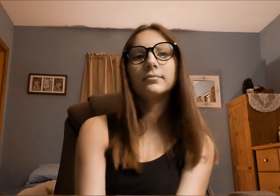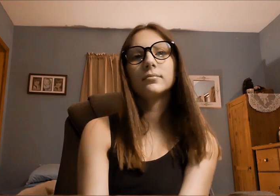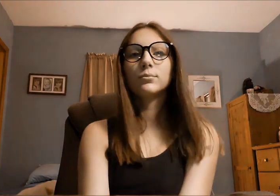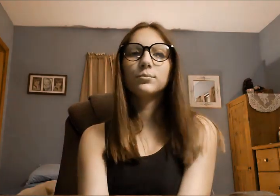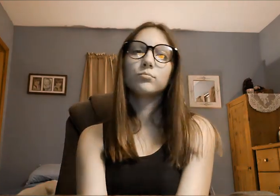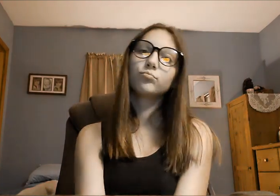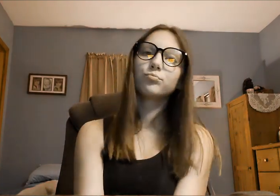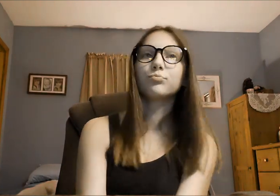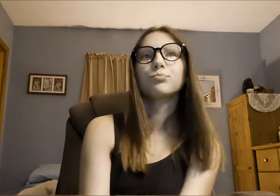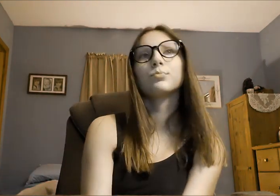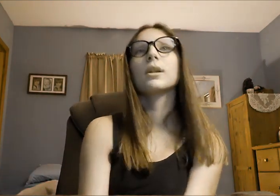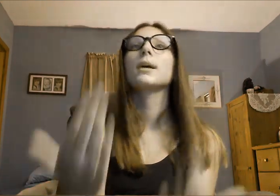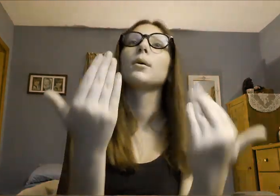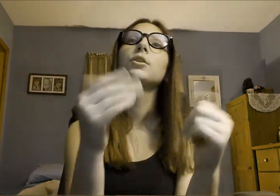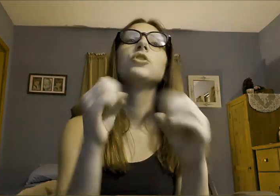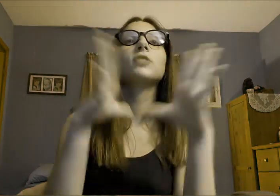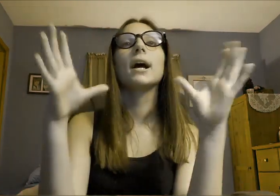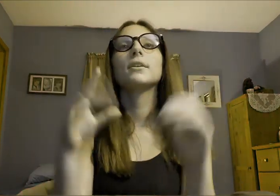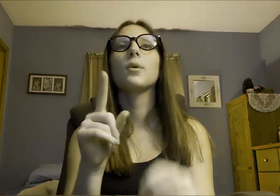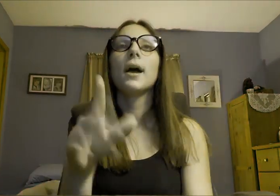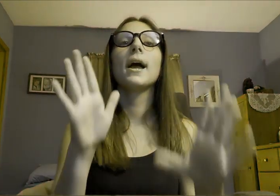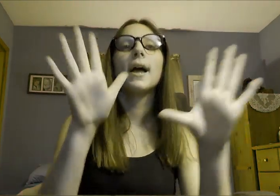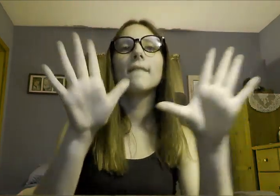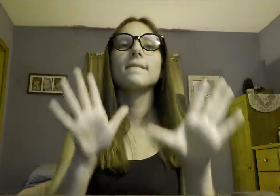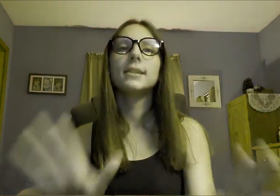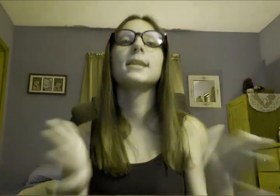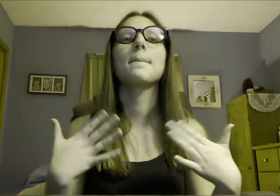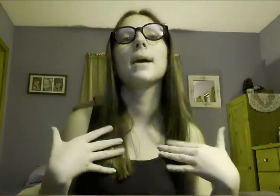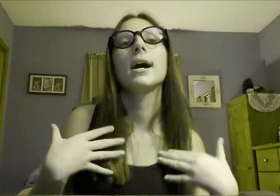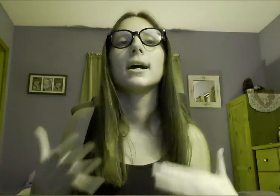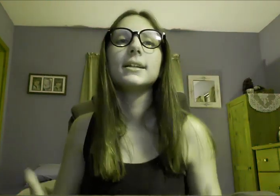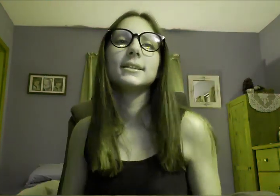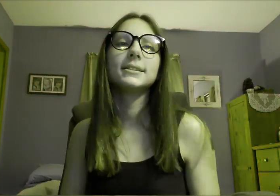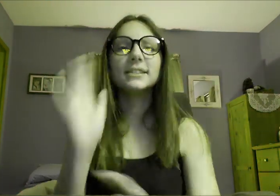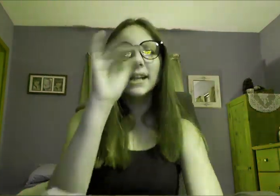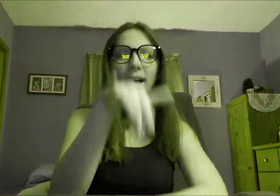Come on, shine your heavenly body tonight